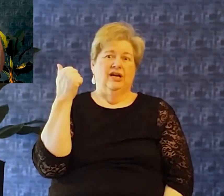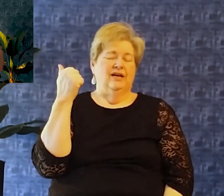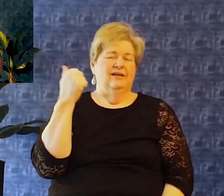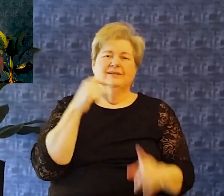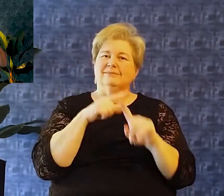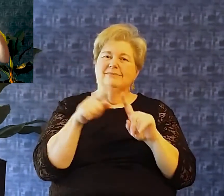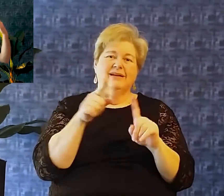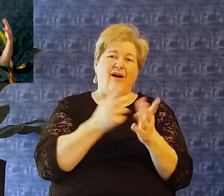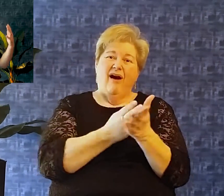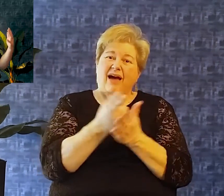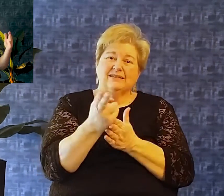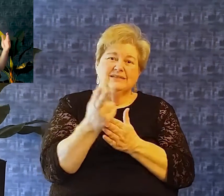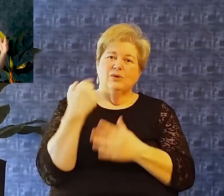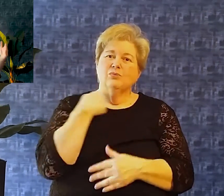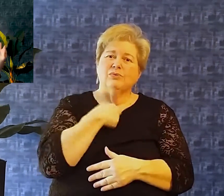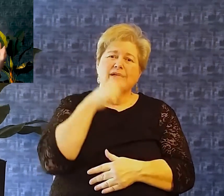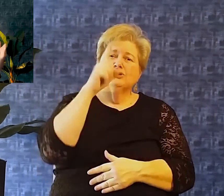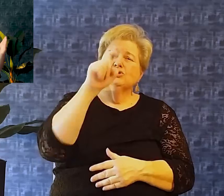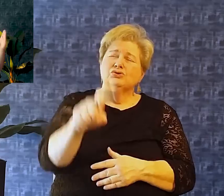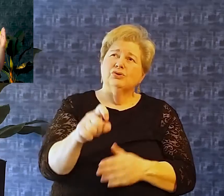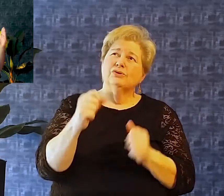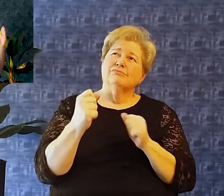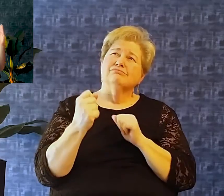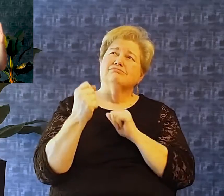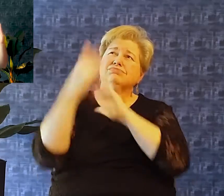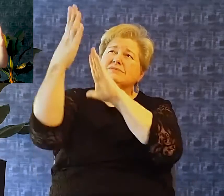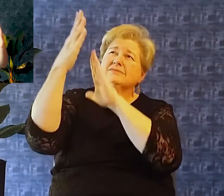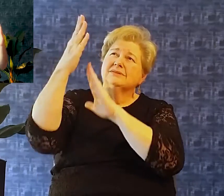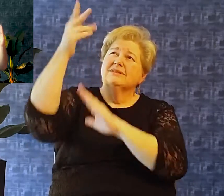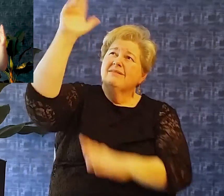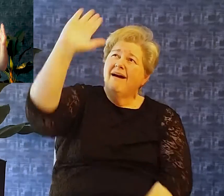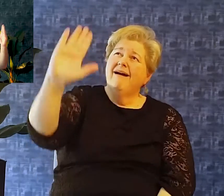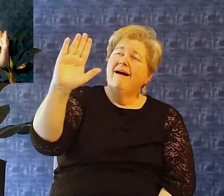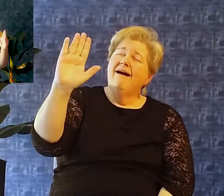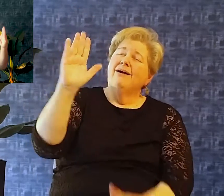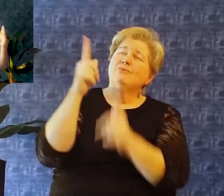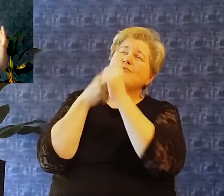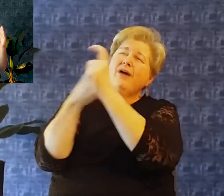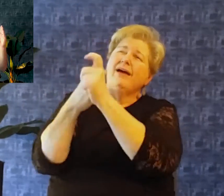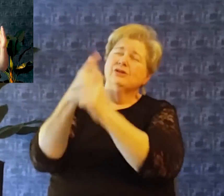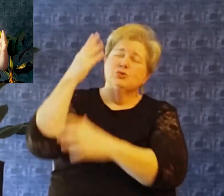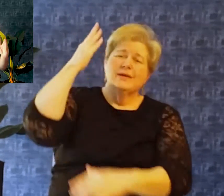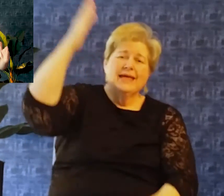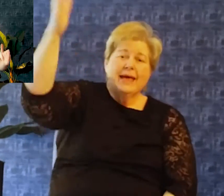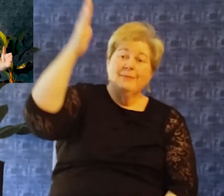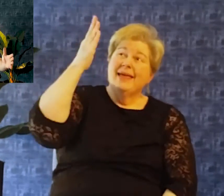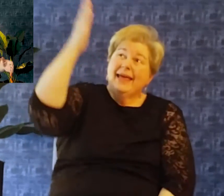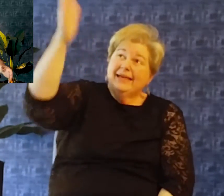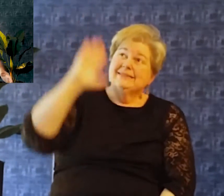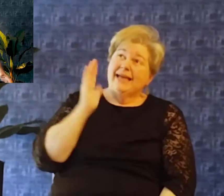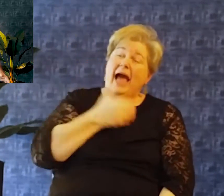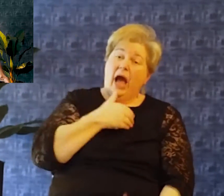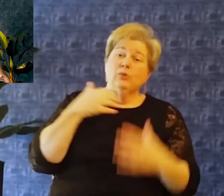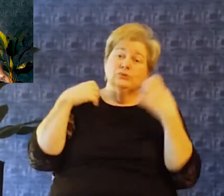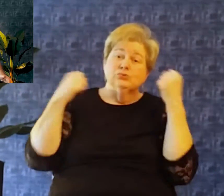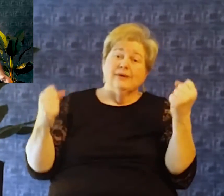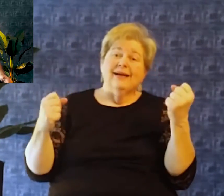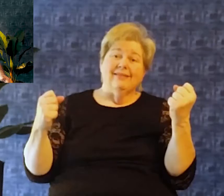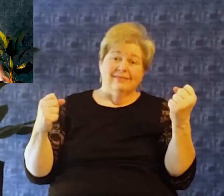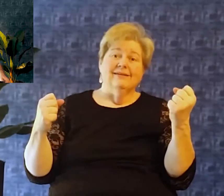feel better When in reality We are to run to the throne Of our Heavenly Father He is the source